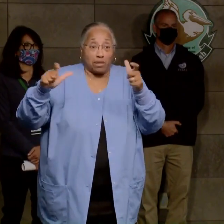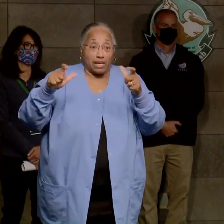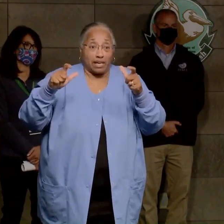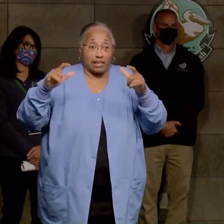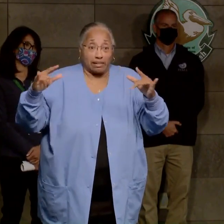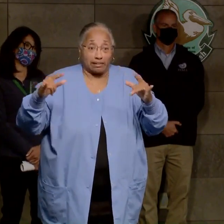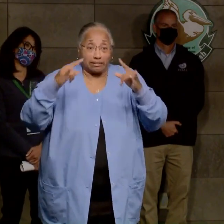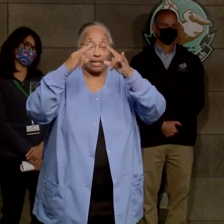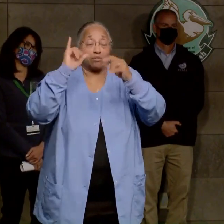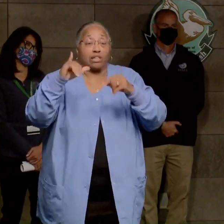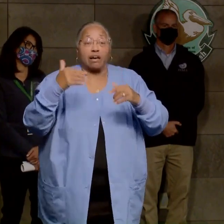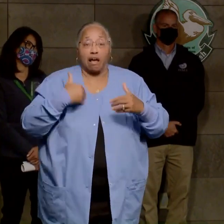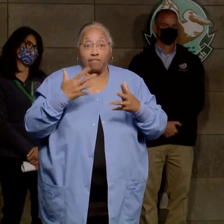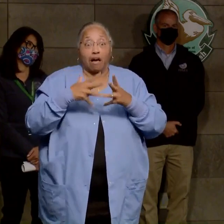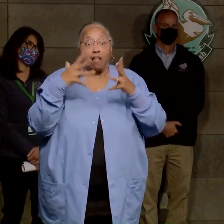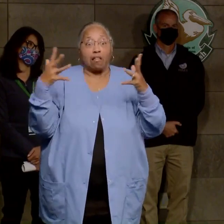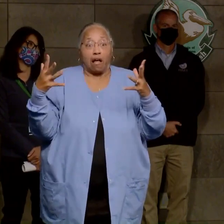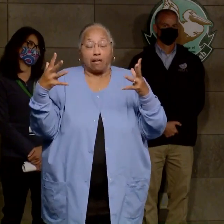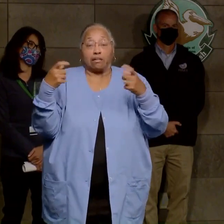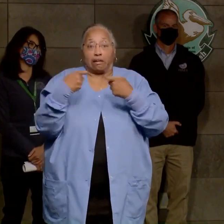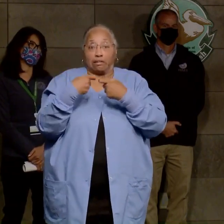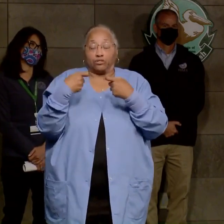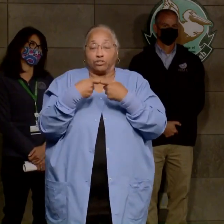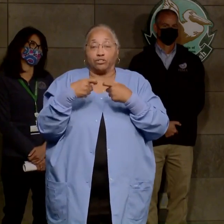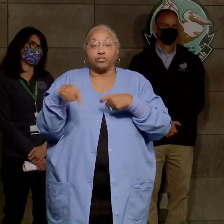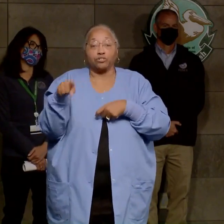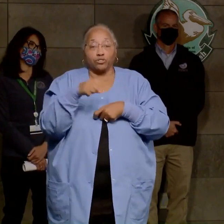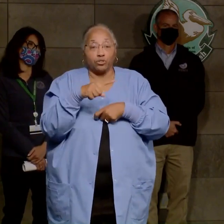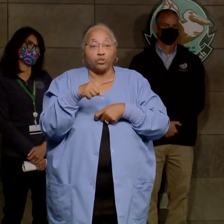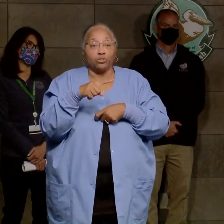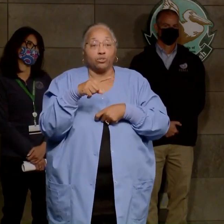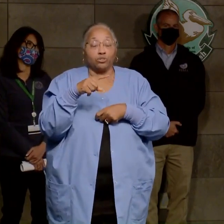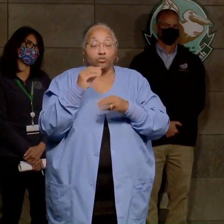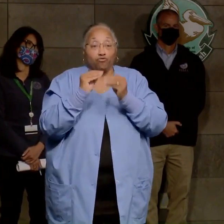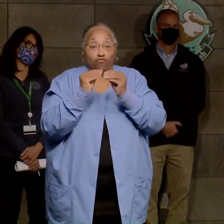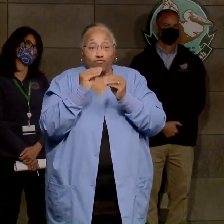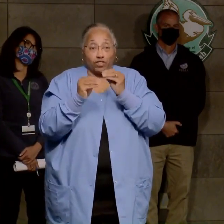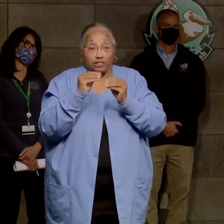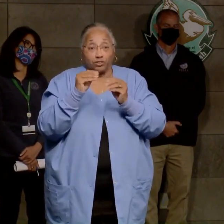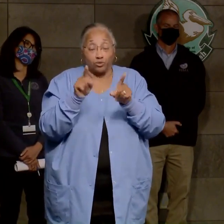carry a lot of the electricity, those repairs have to be made too.